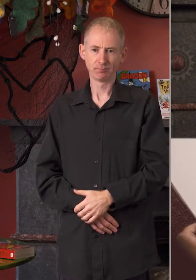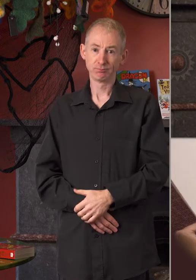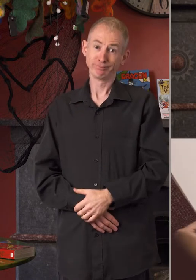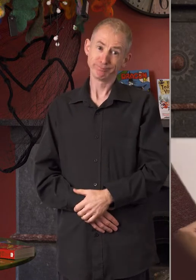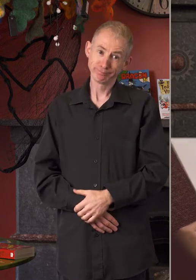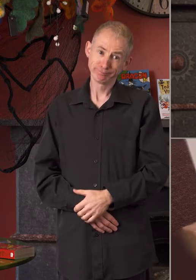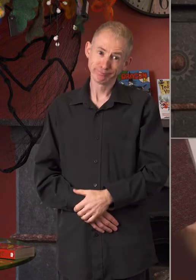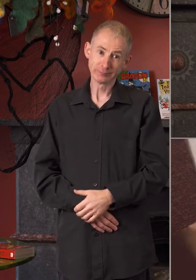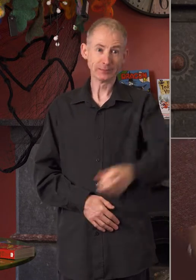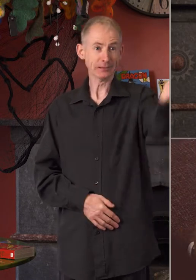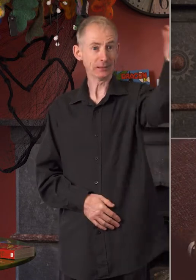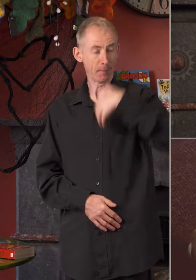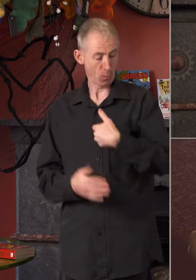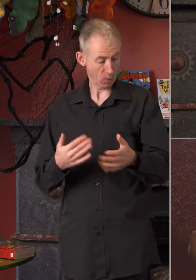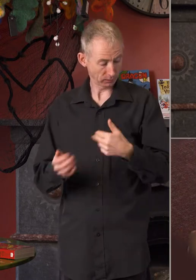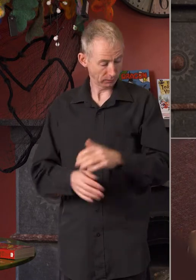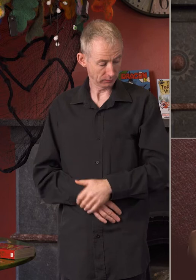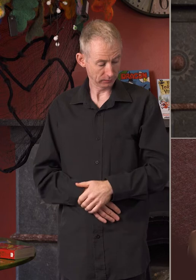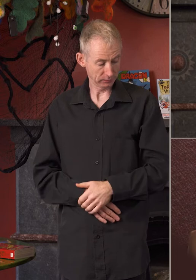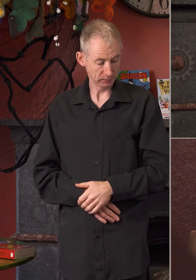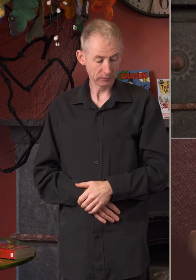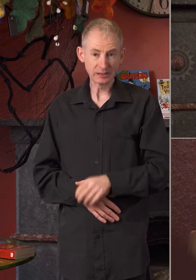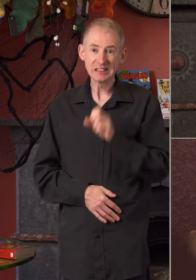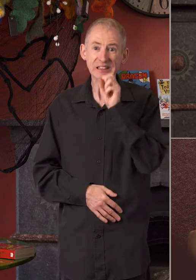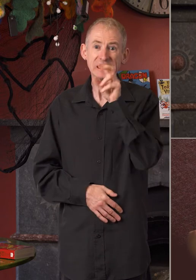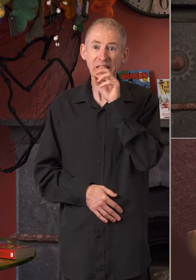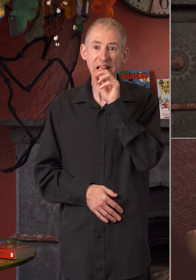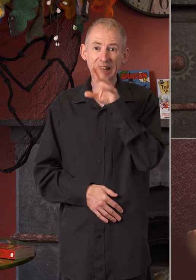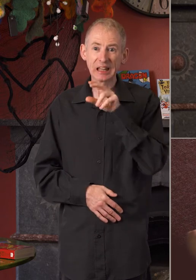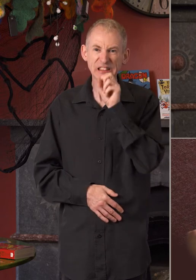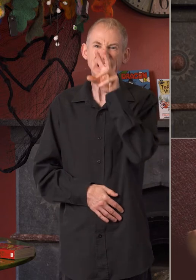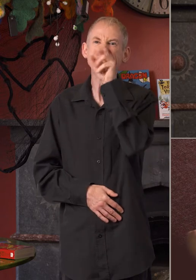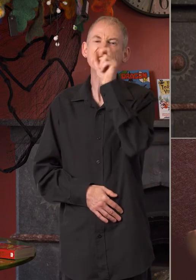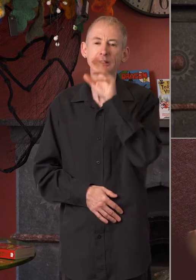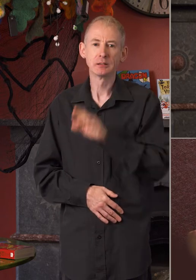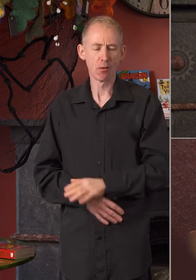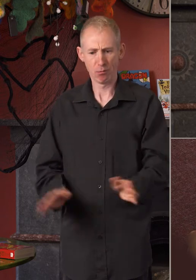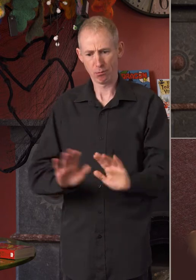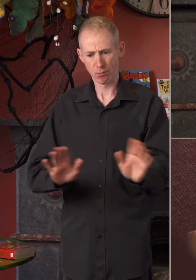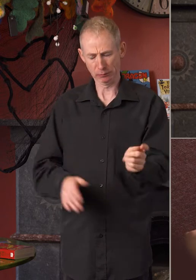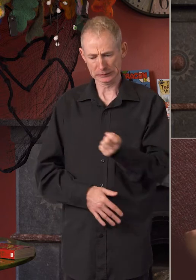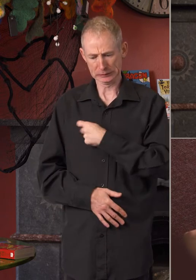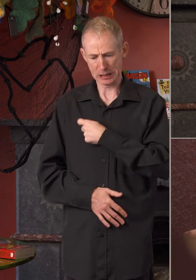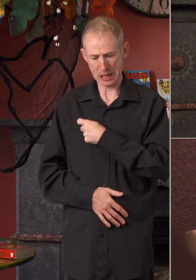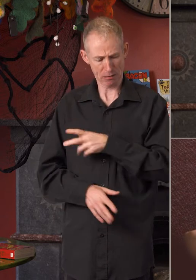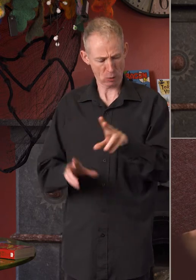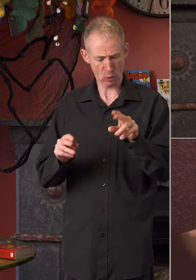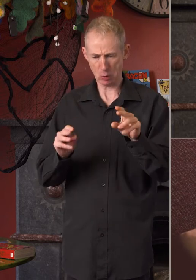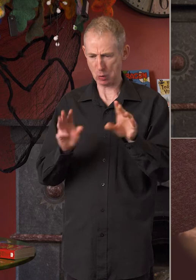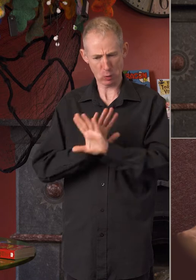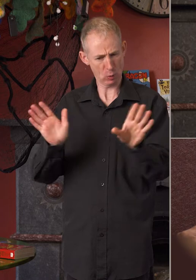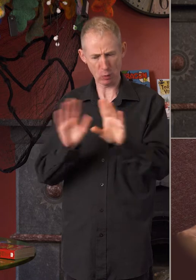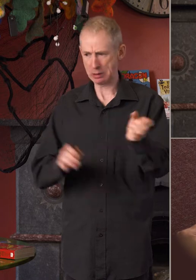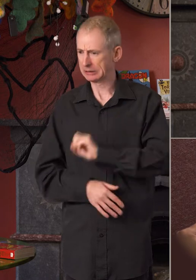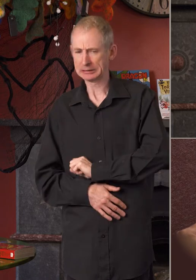So they sent me a snake. He was